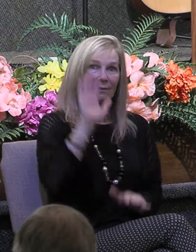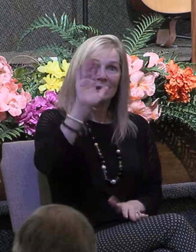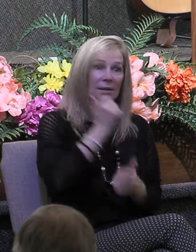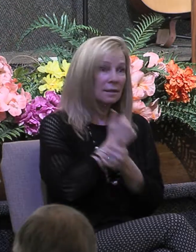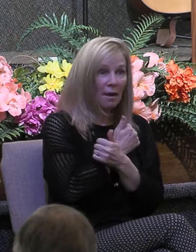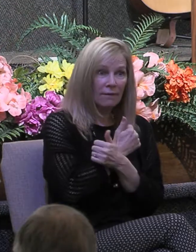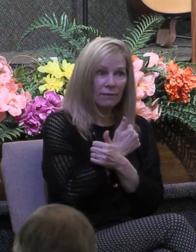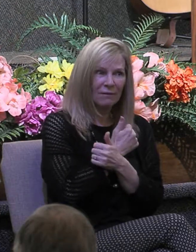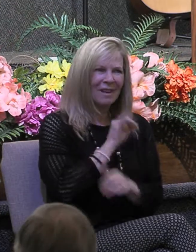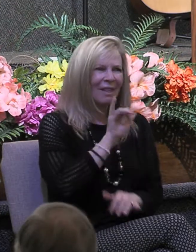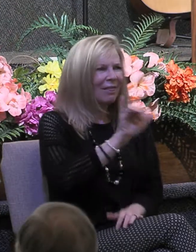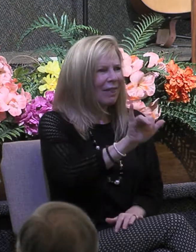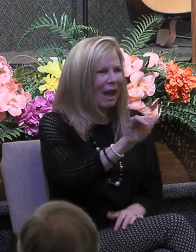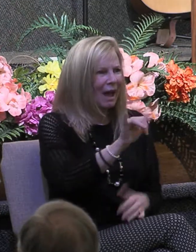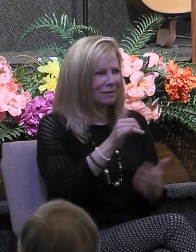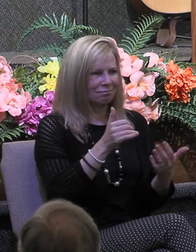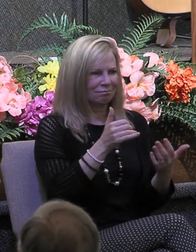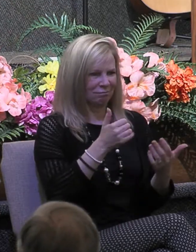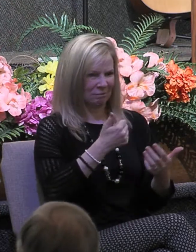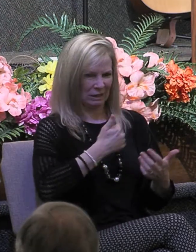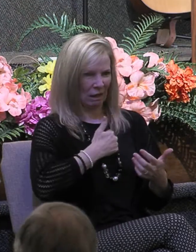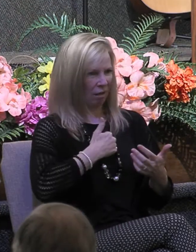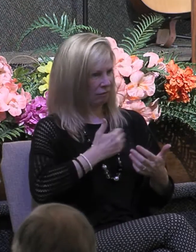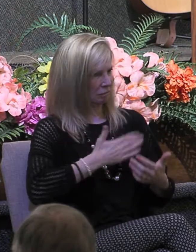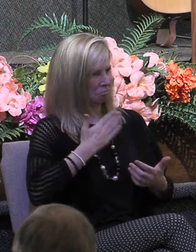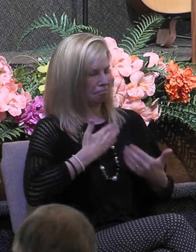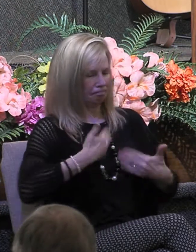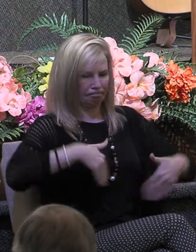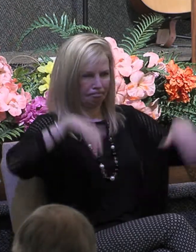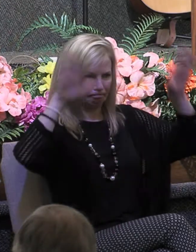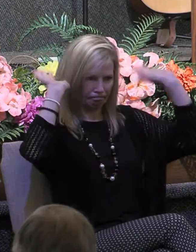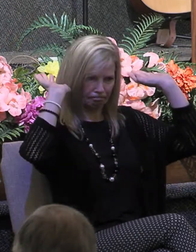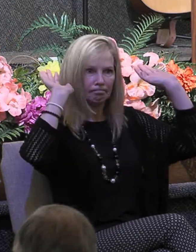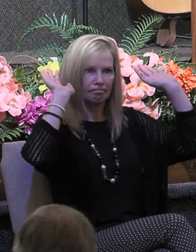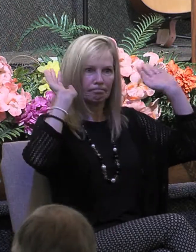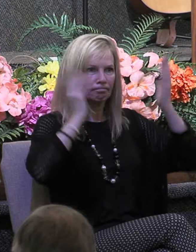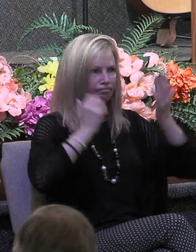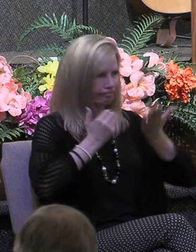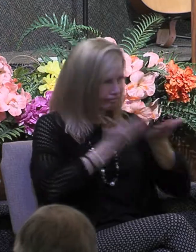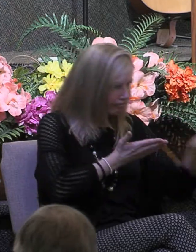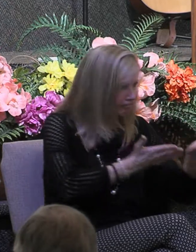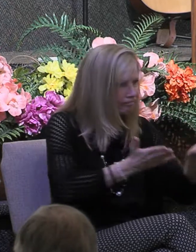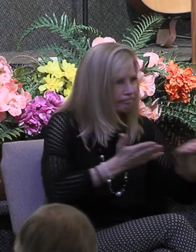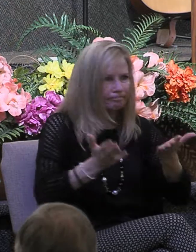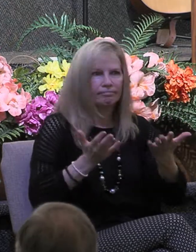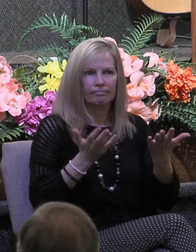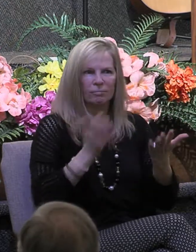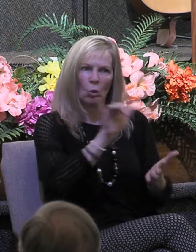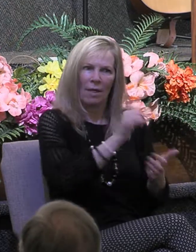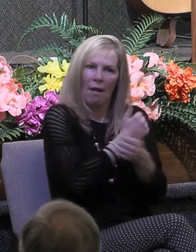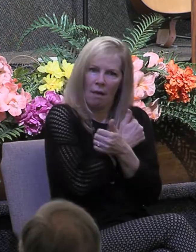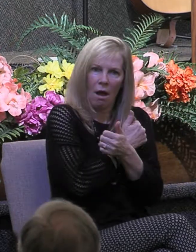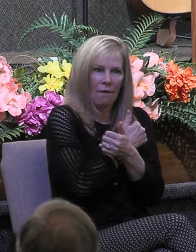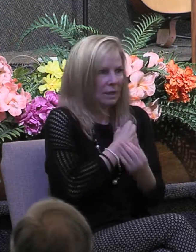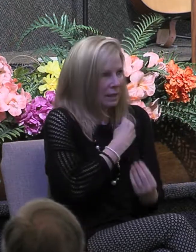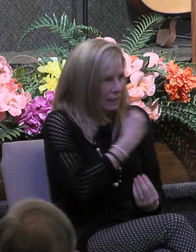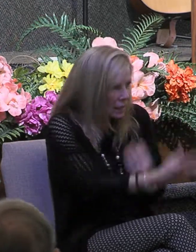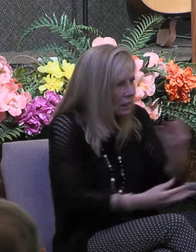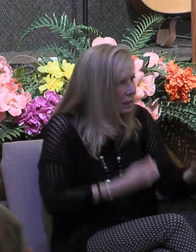that self-sacrificing of himself to others. It is a love that gives. It is a love that expects nothing